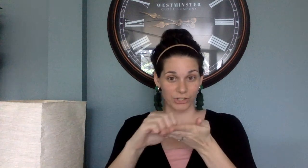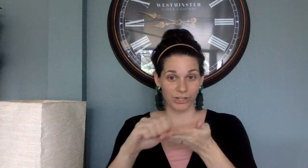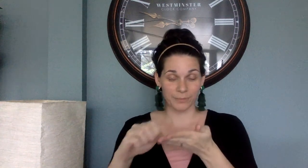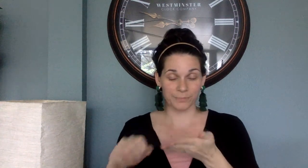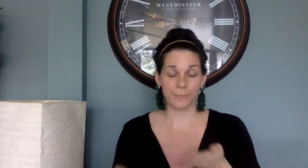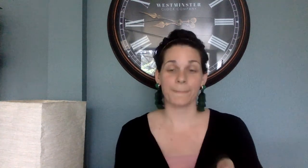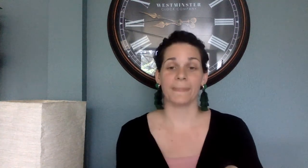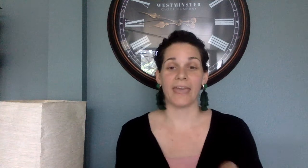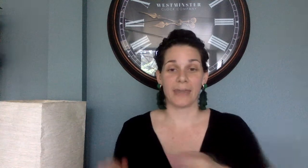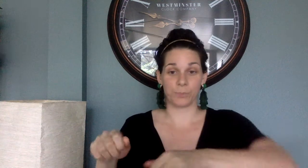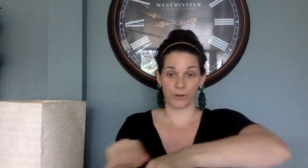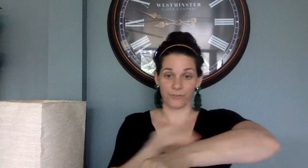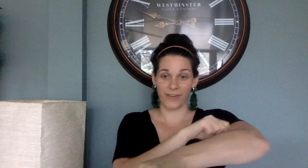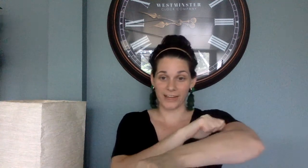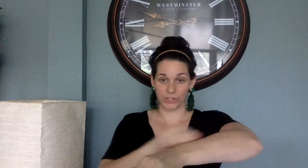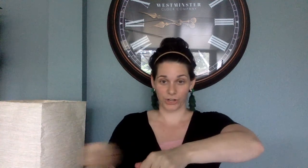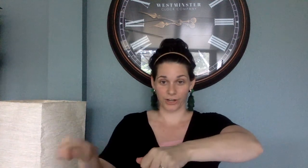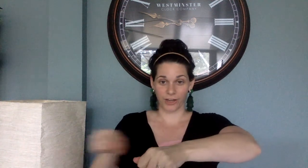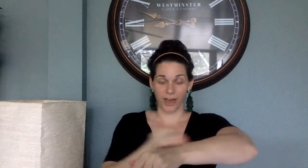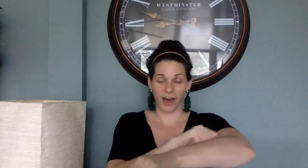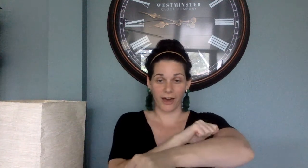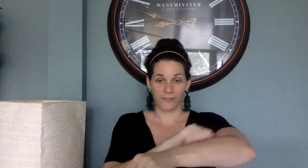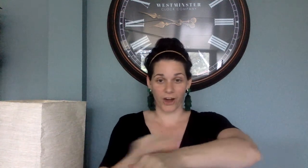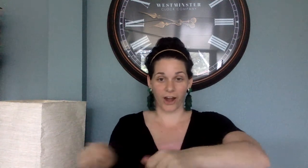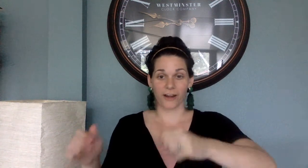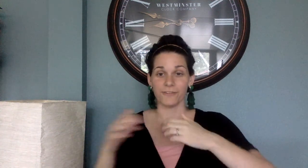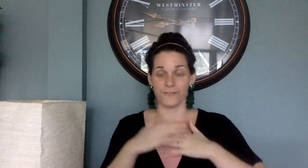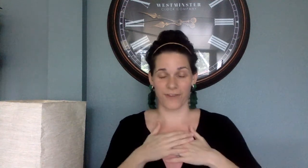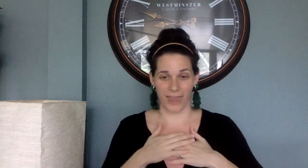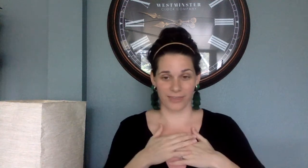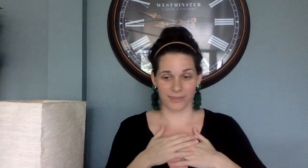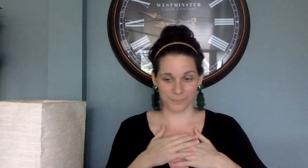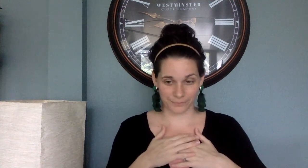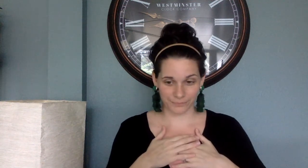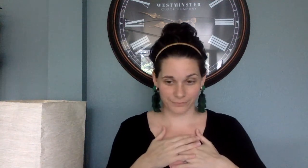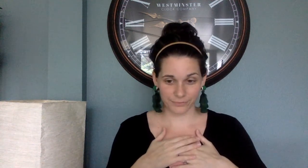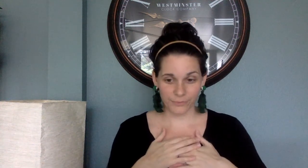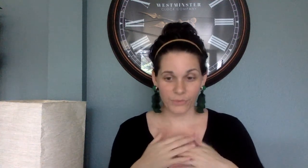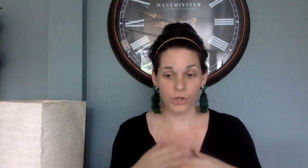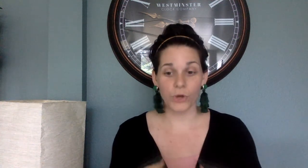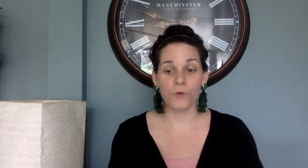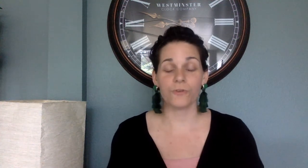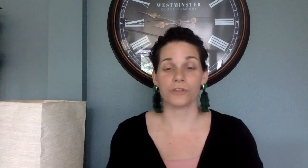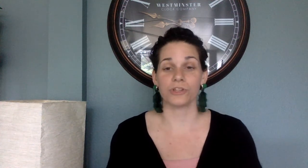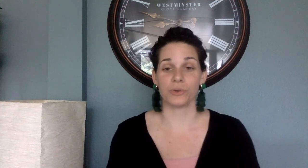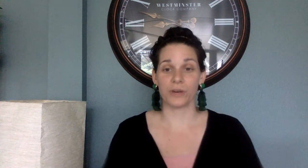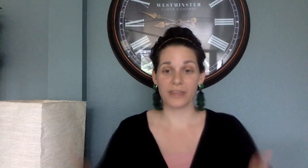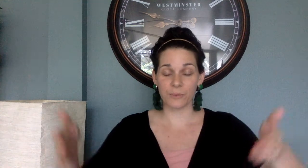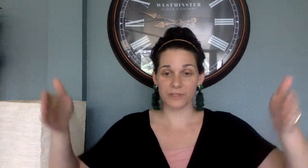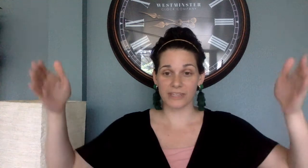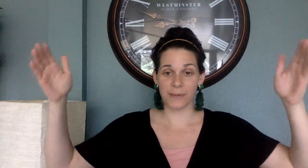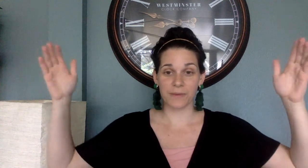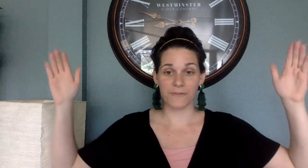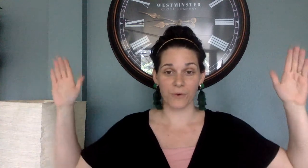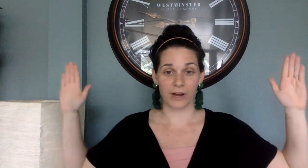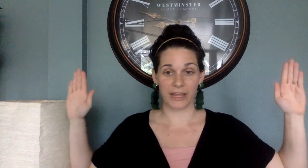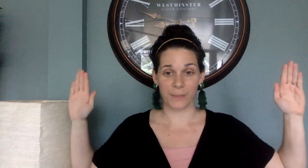and perfecter of our faith, who for the joy that was set before him